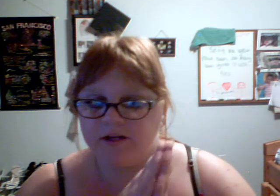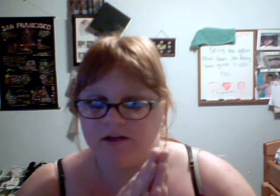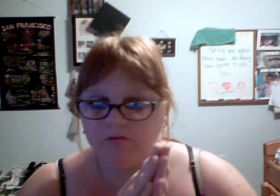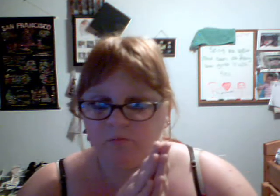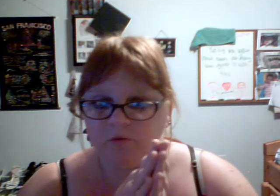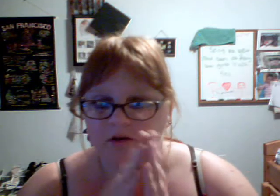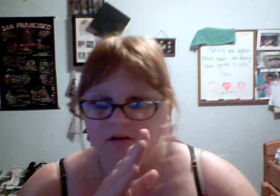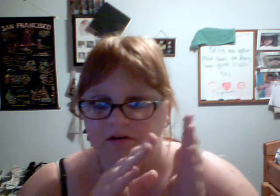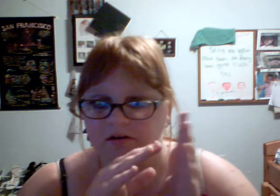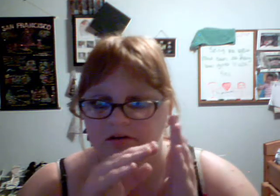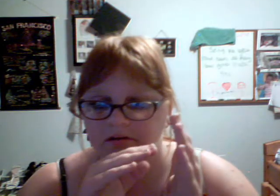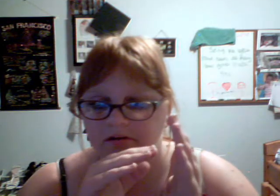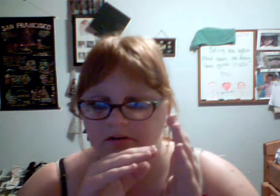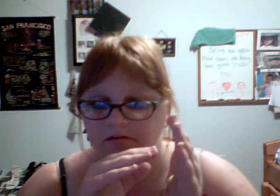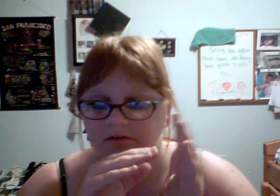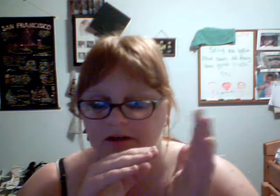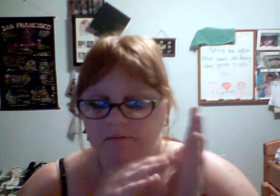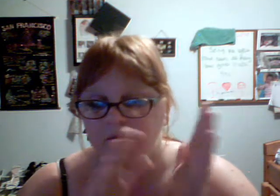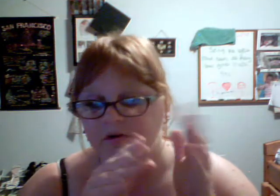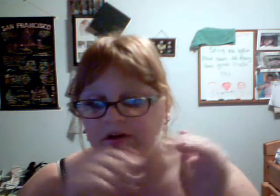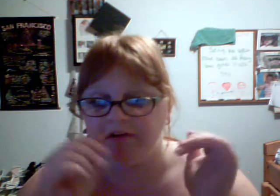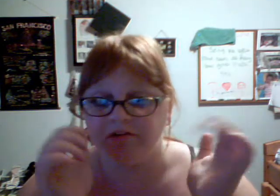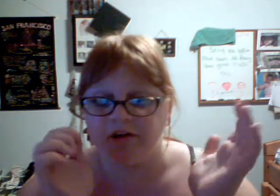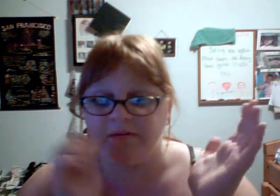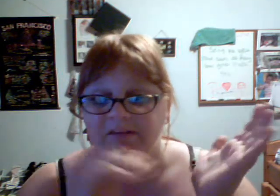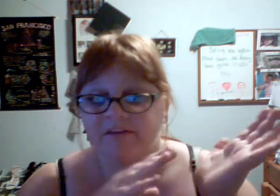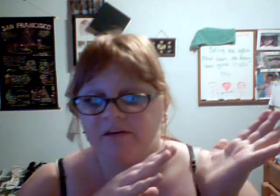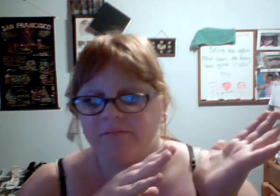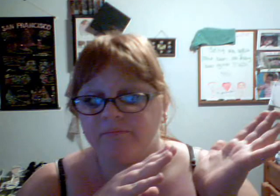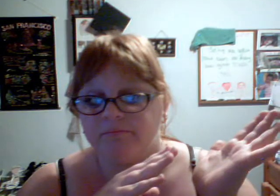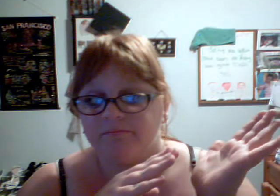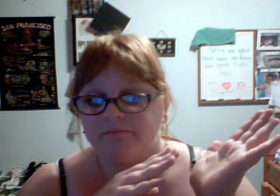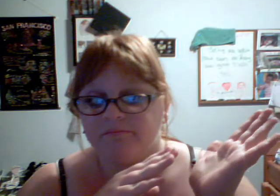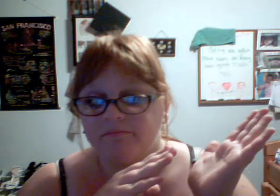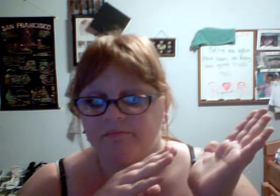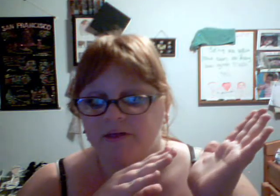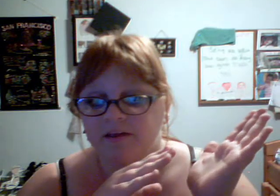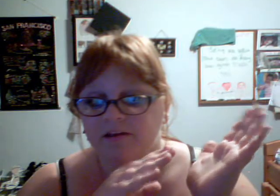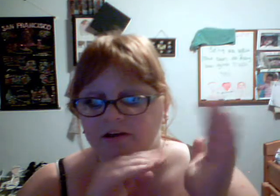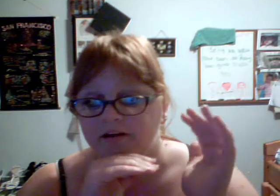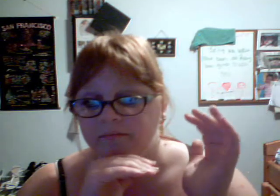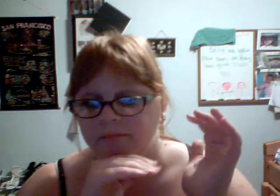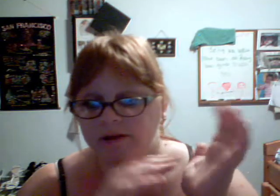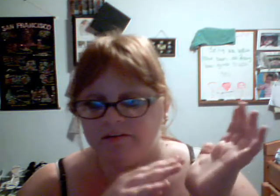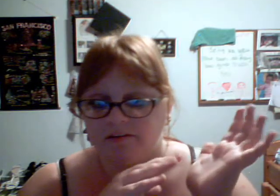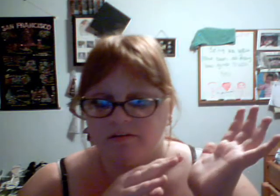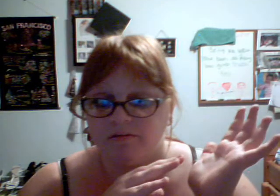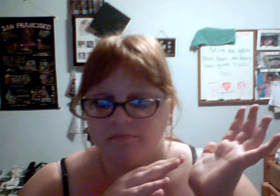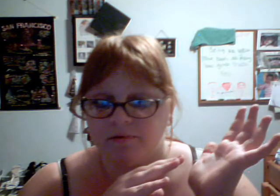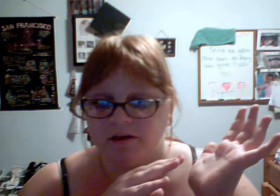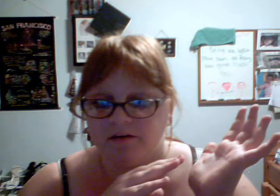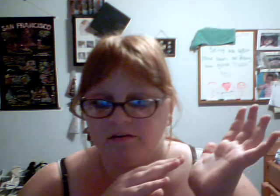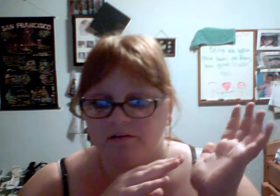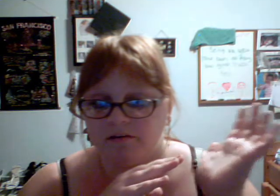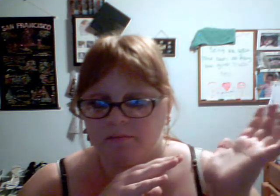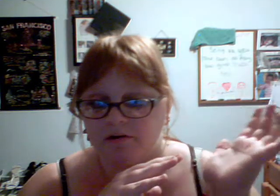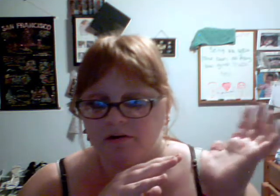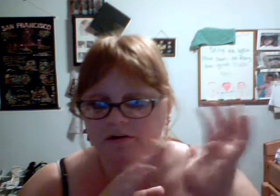what it, any important details are going to be left out. Because it'll have my license plate number and